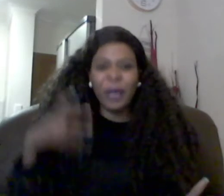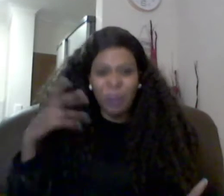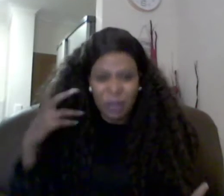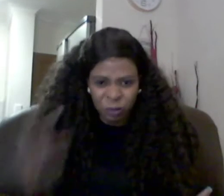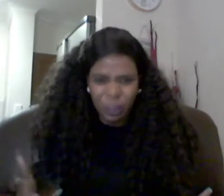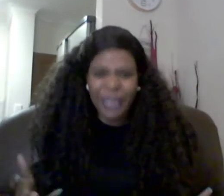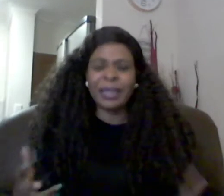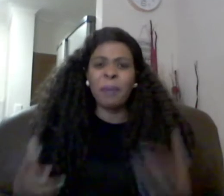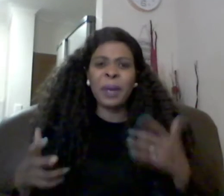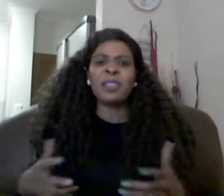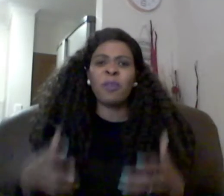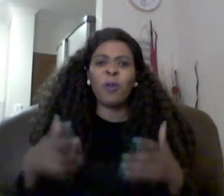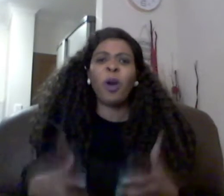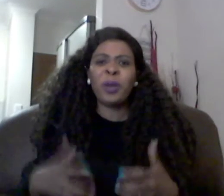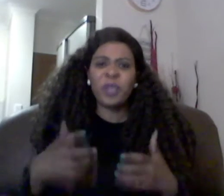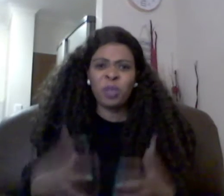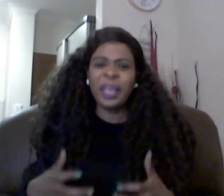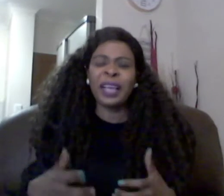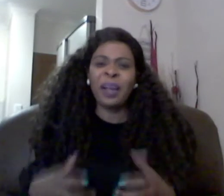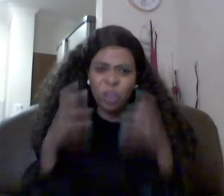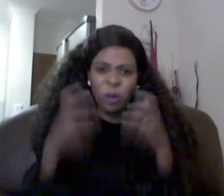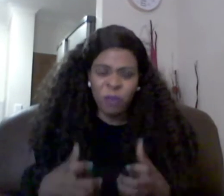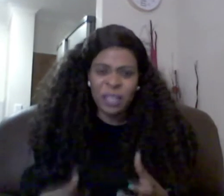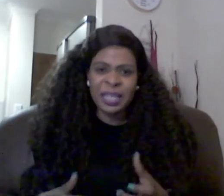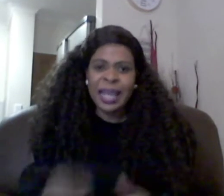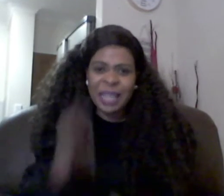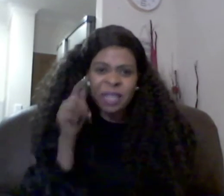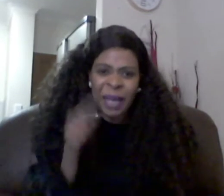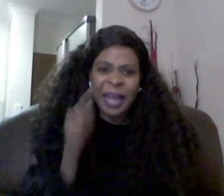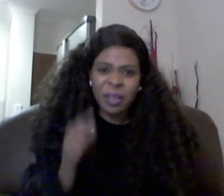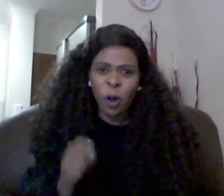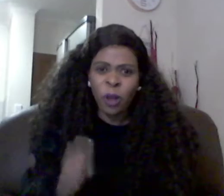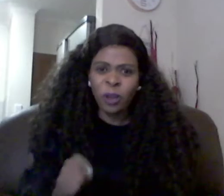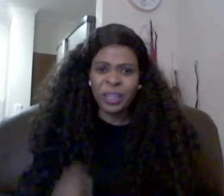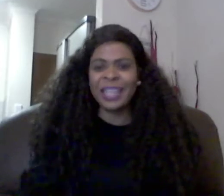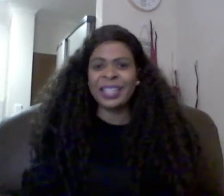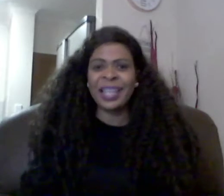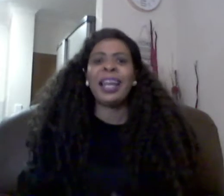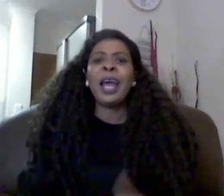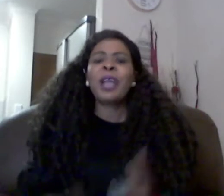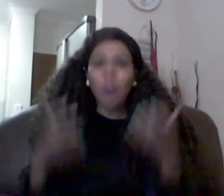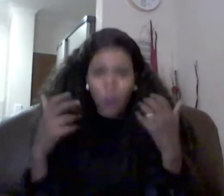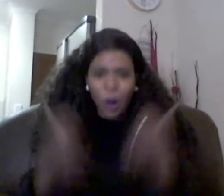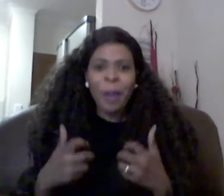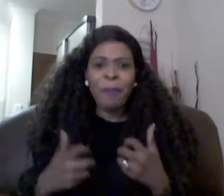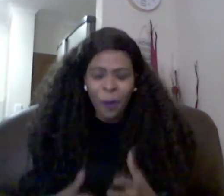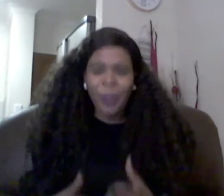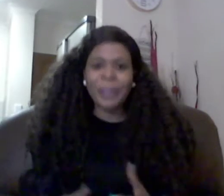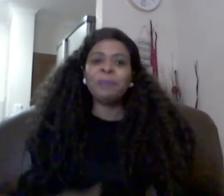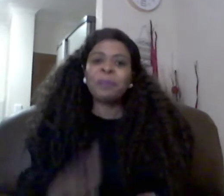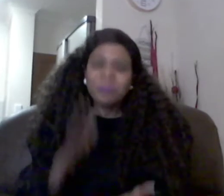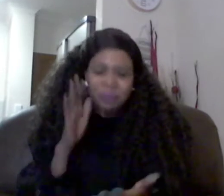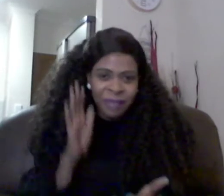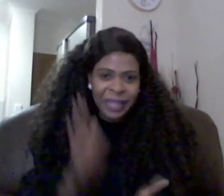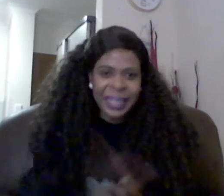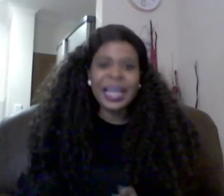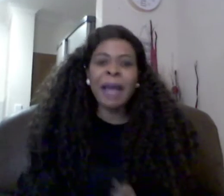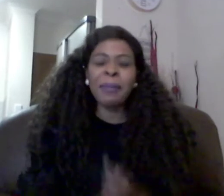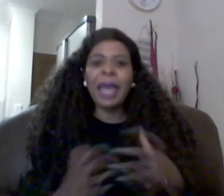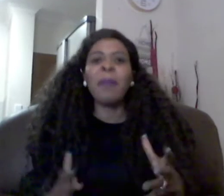what i was feeling the presence of god when i was speaking and i was convinced this man has god on the inside so going forward the time came